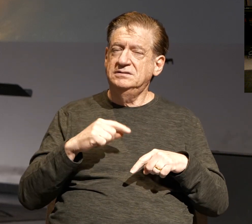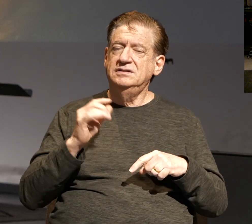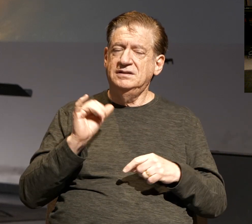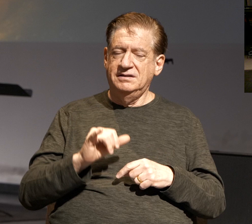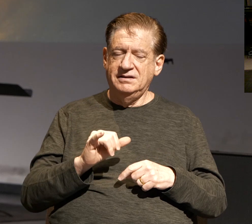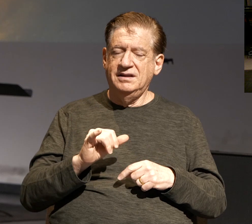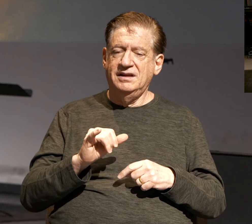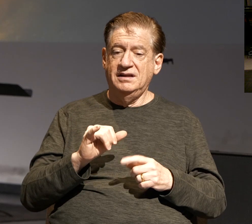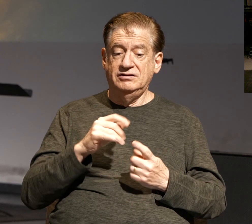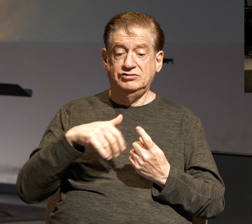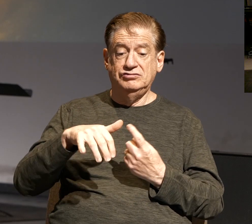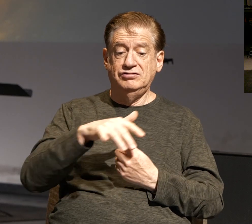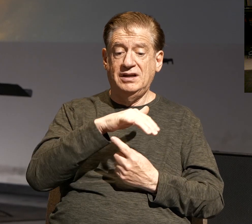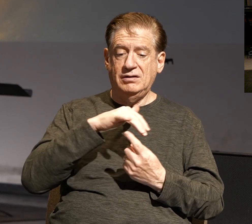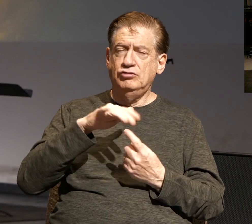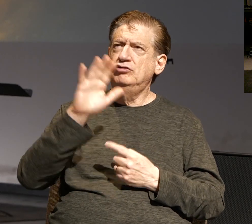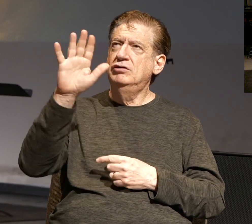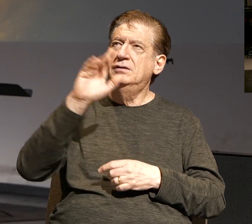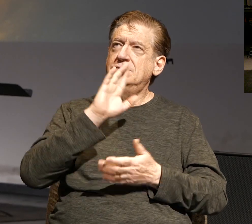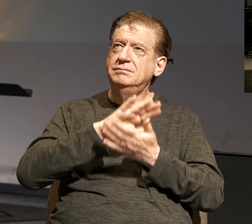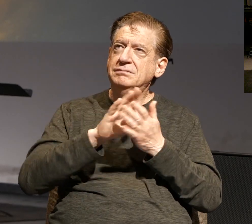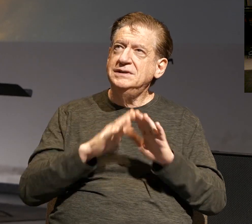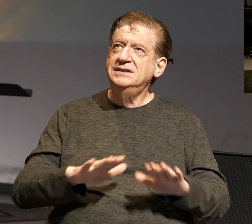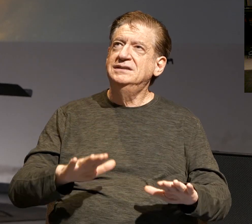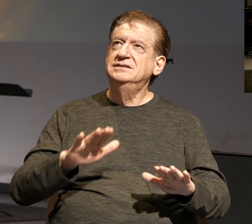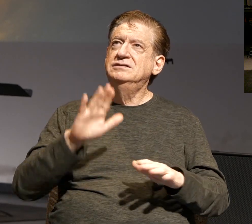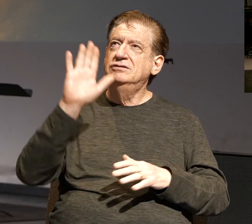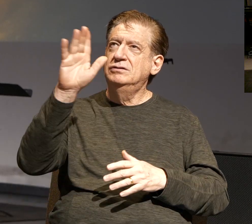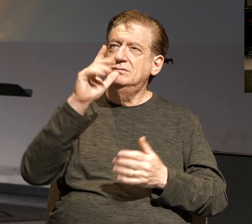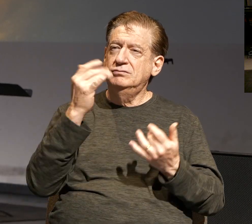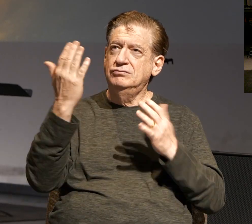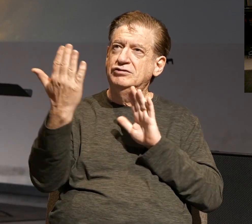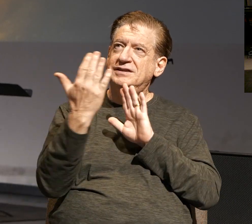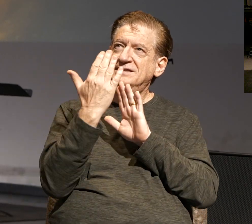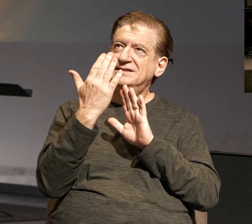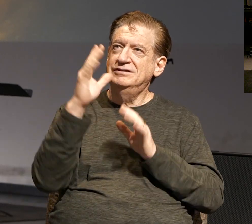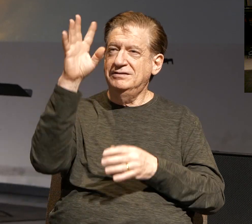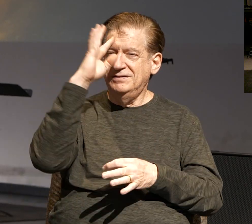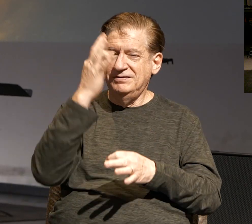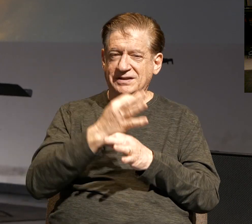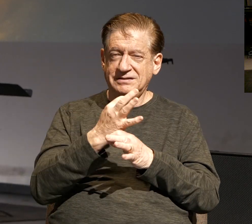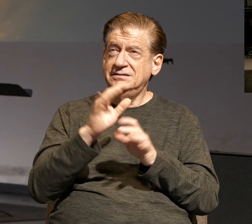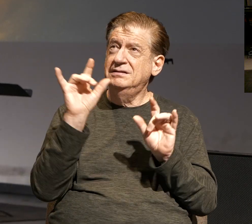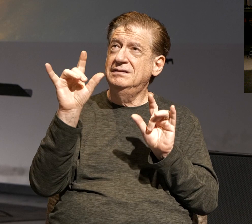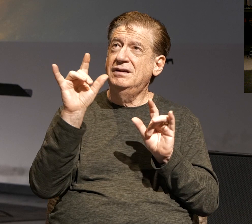all is your peace, your presence, and your faithfulness. We love you, Lord. Amen.